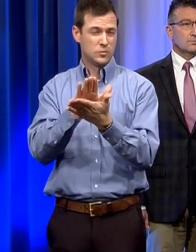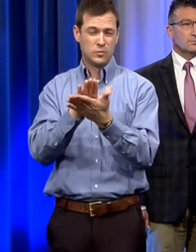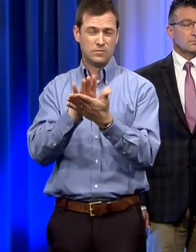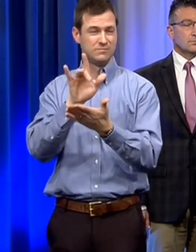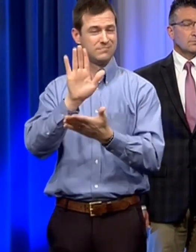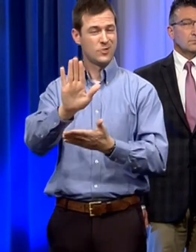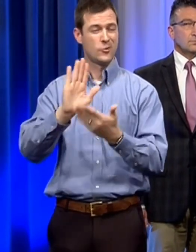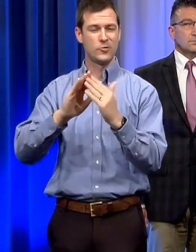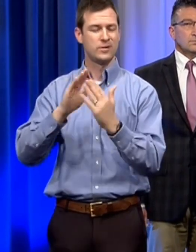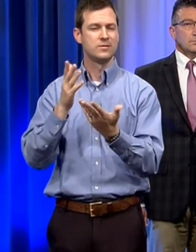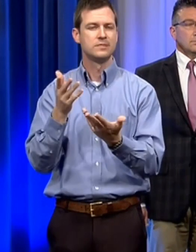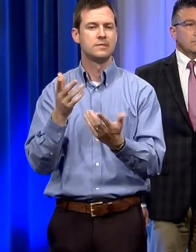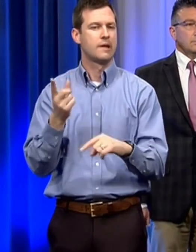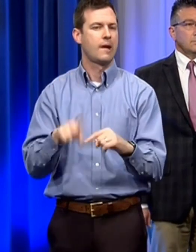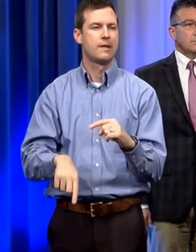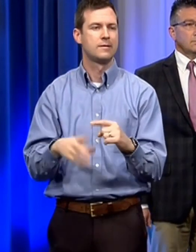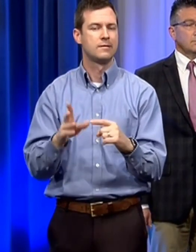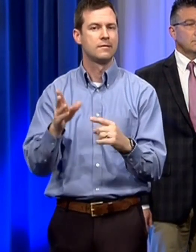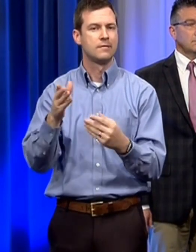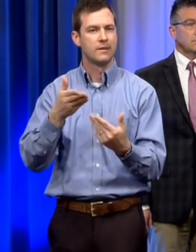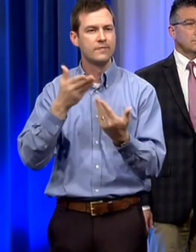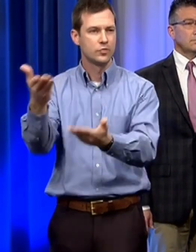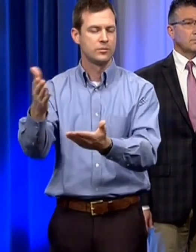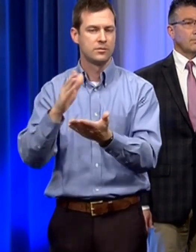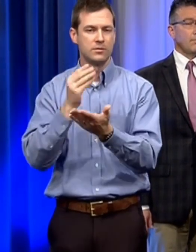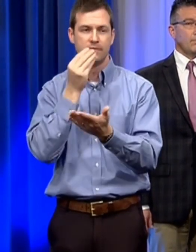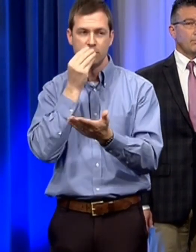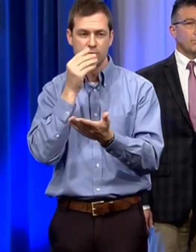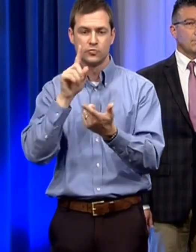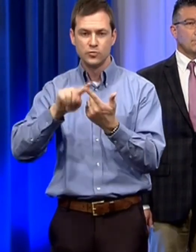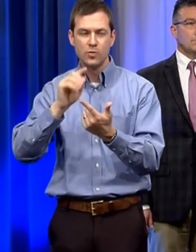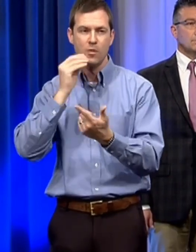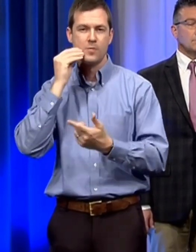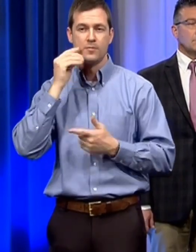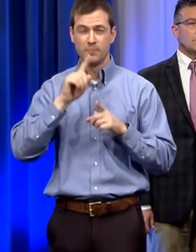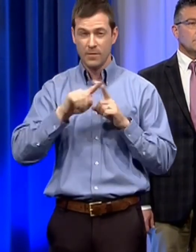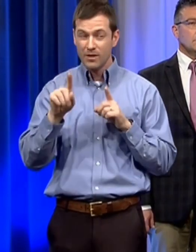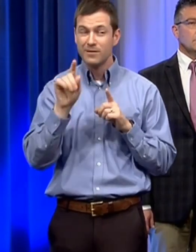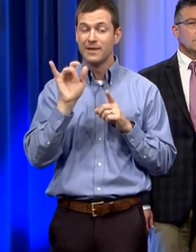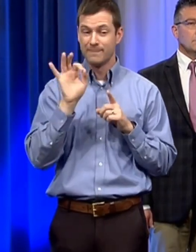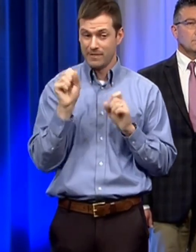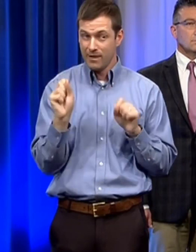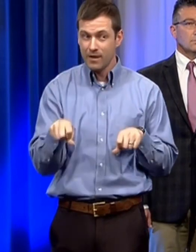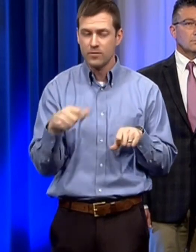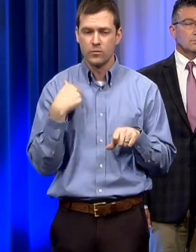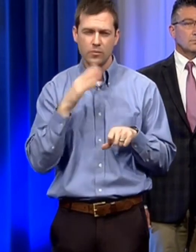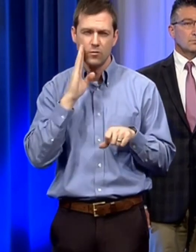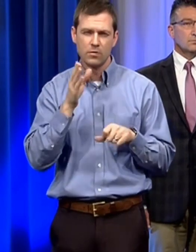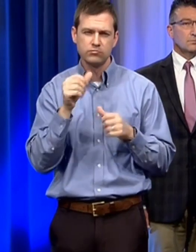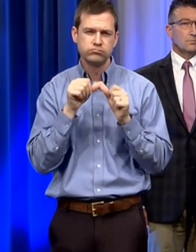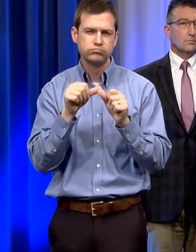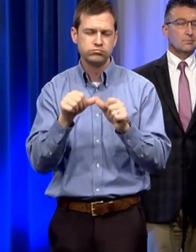do that to deliver the meals but on a case-by-case basis as much as possible we will continue food service do you